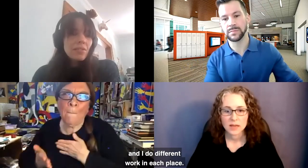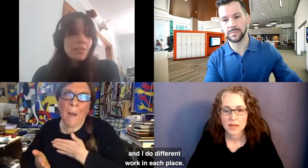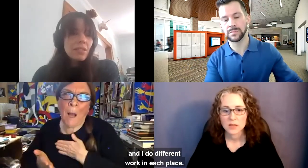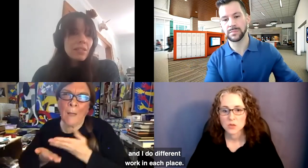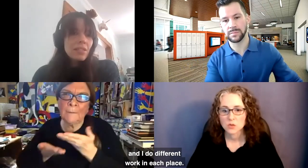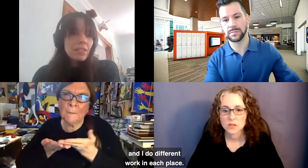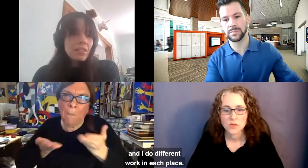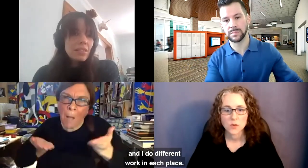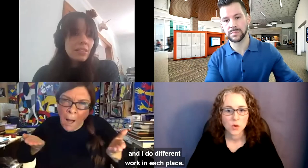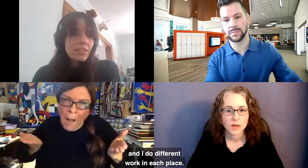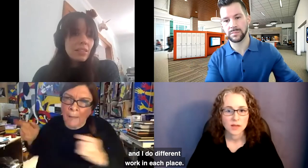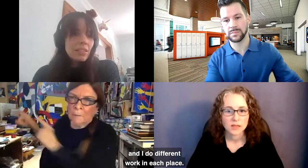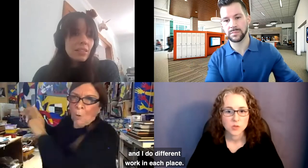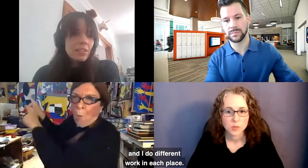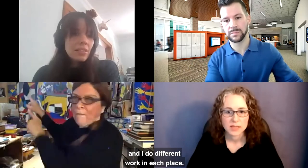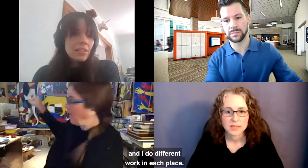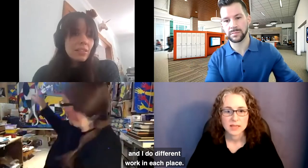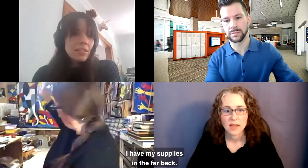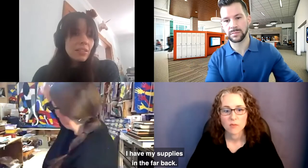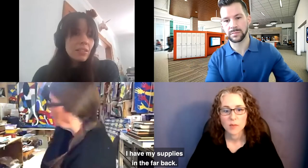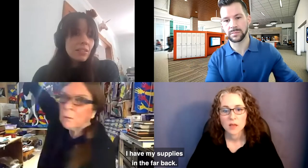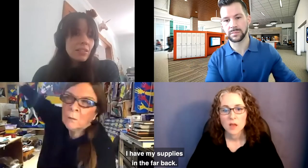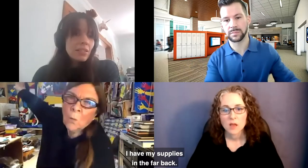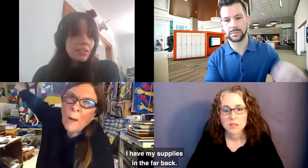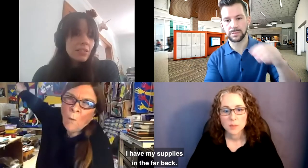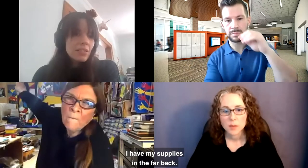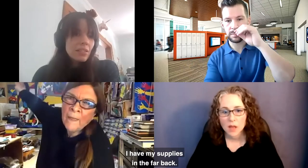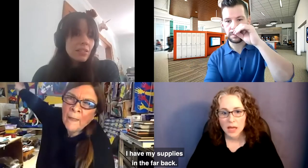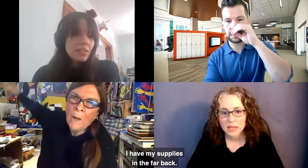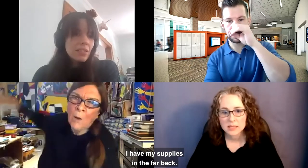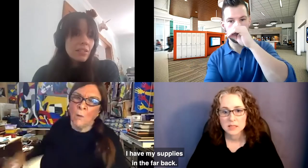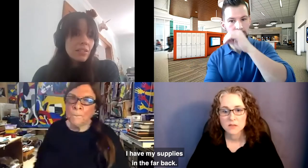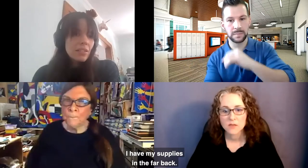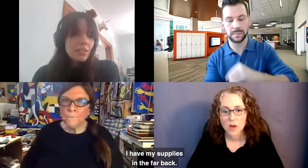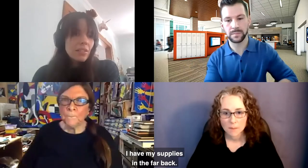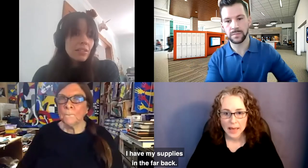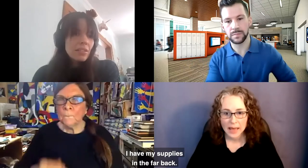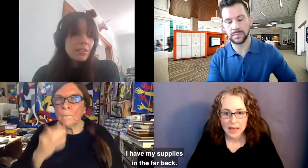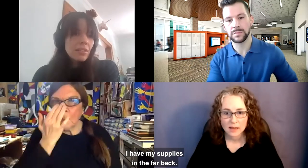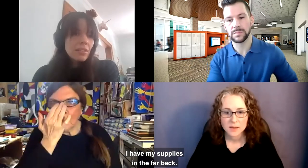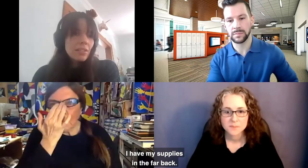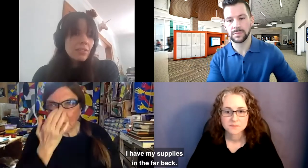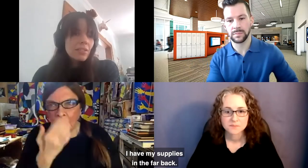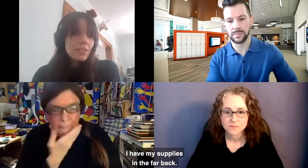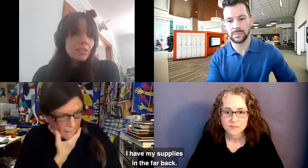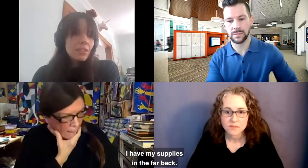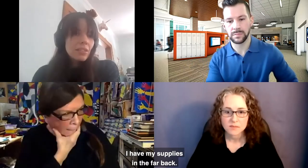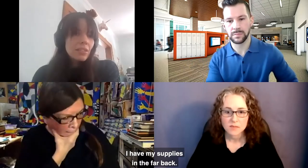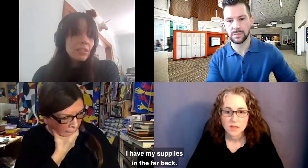and I do different work in each place. I have my supplies in the far back.